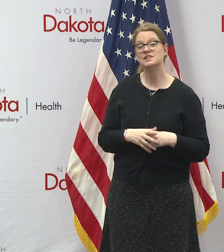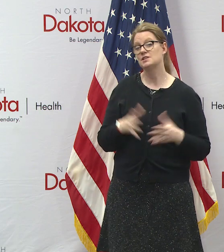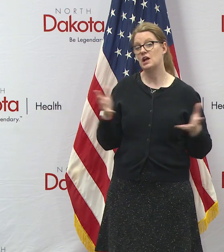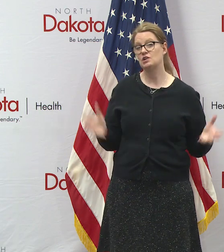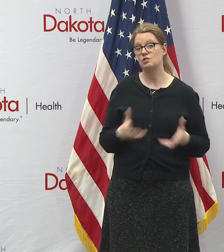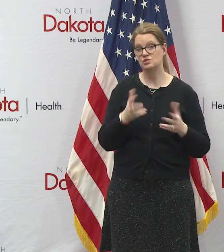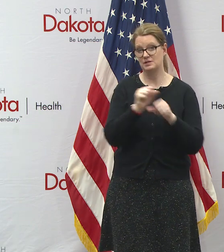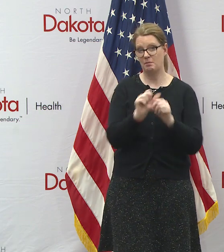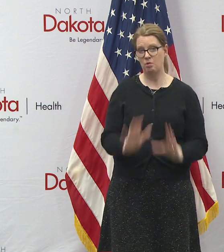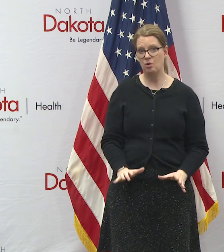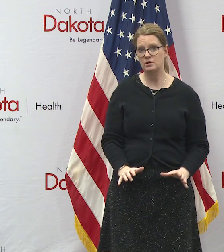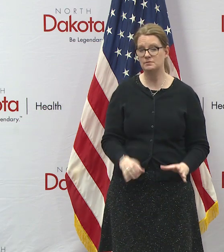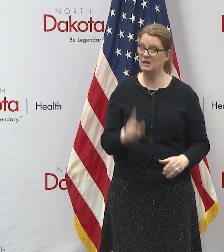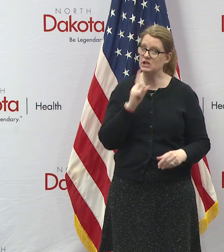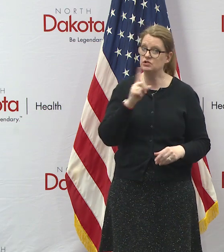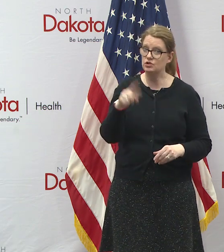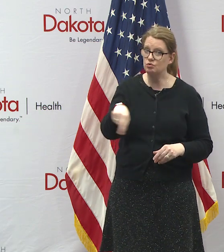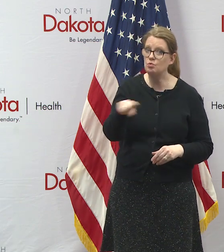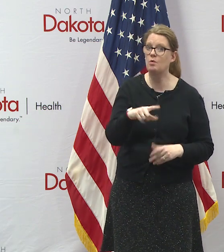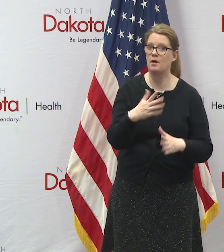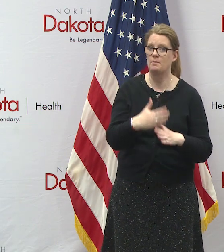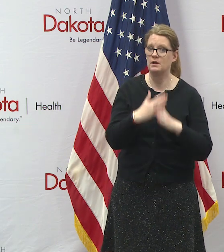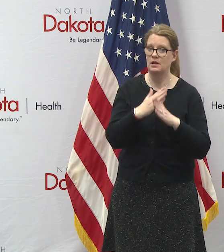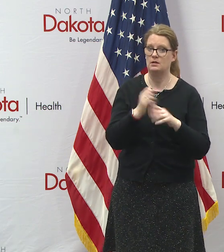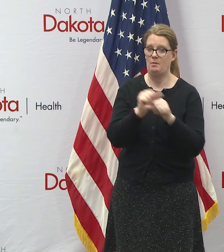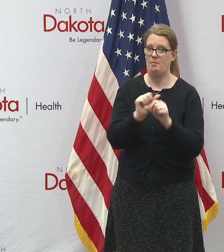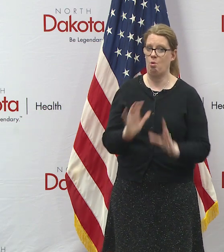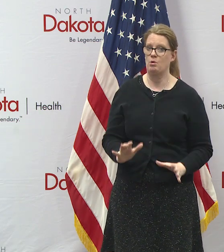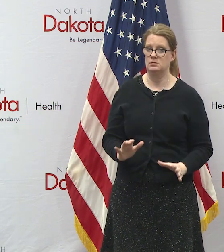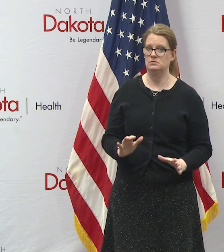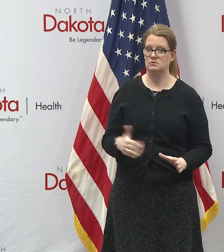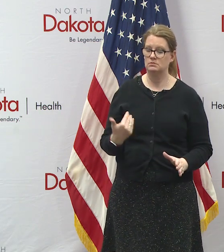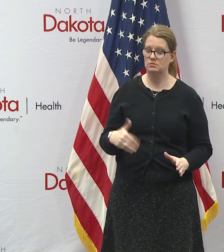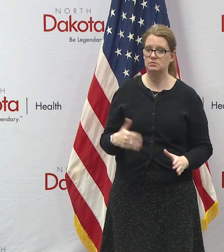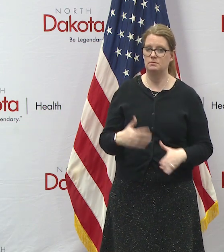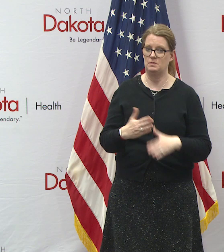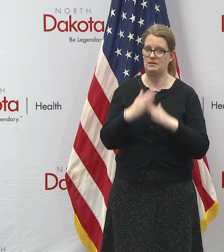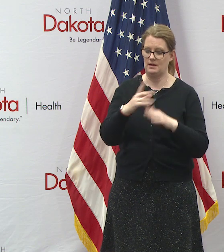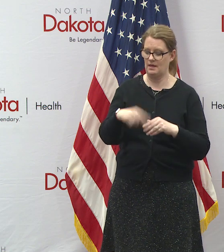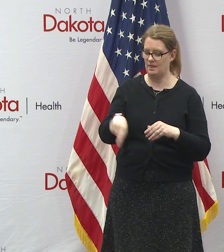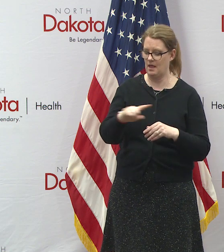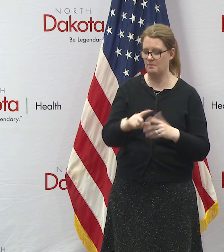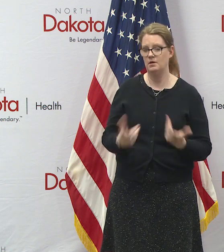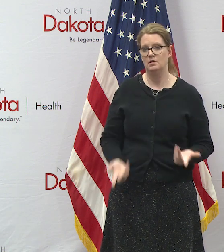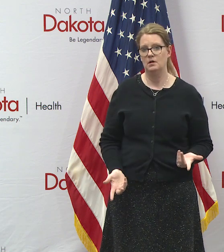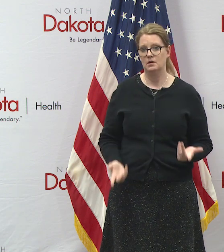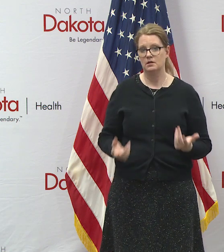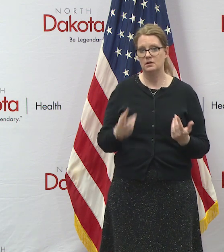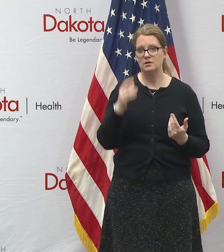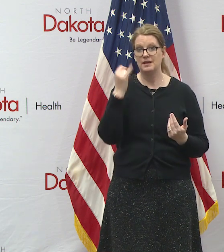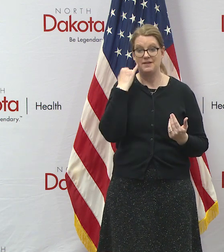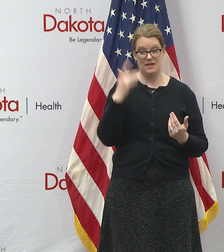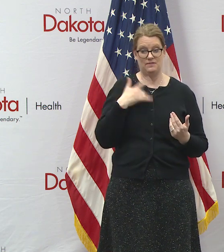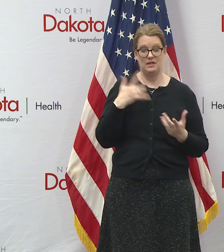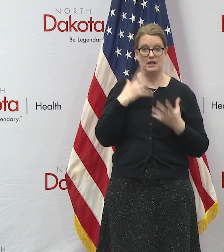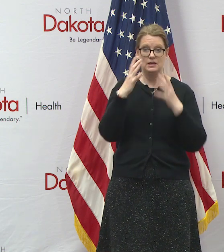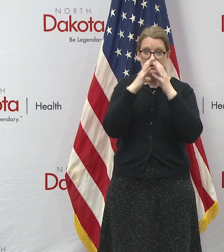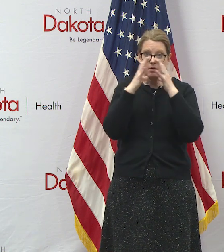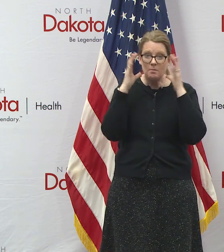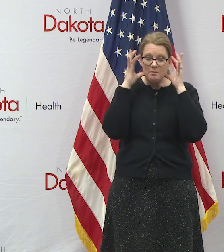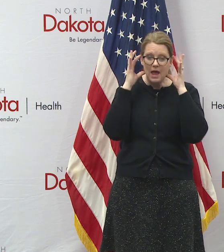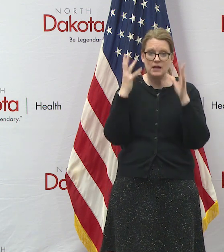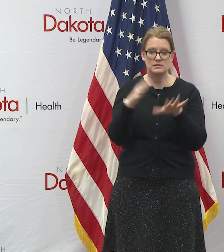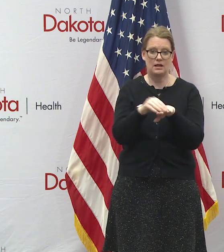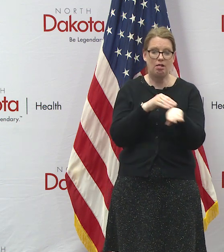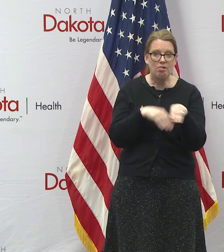make sure that you know they're protecting their their employees and uh and if they feel they've got to do new masks and gloves for people that are in high